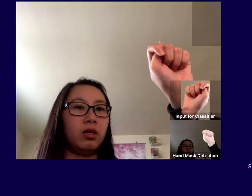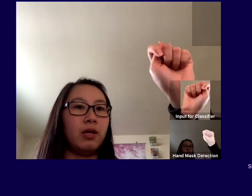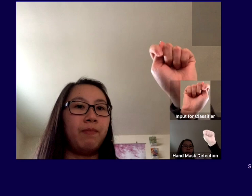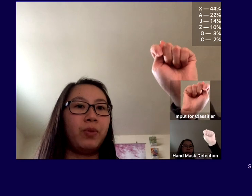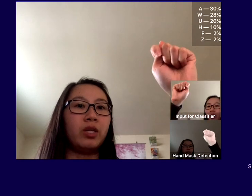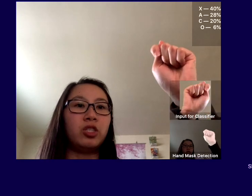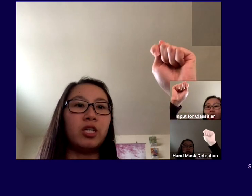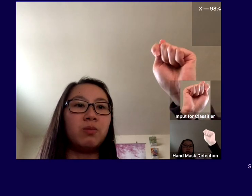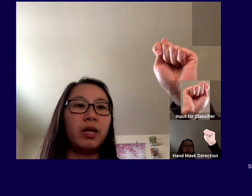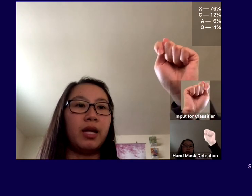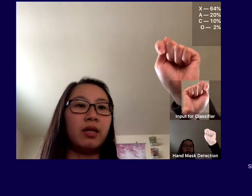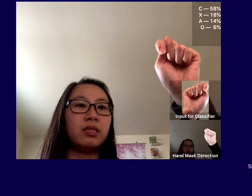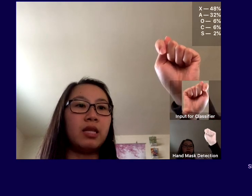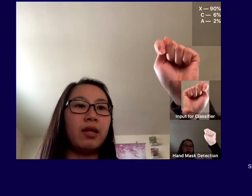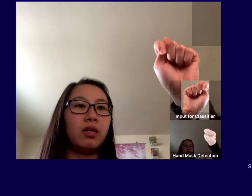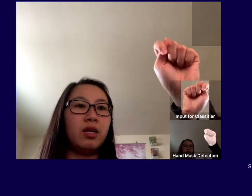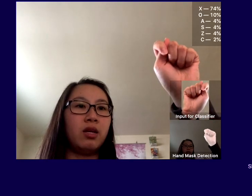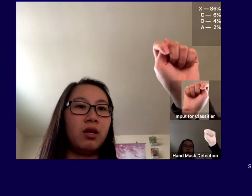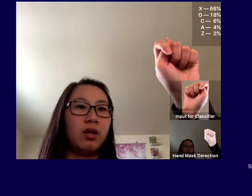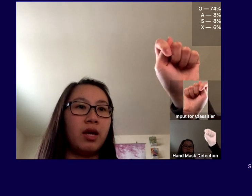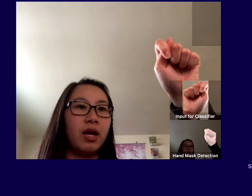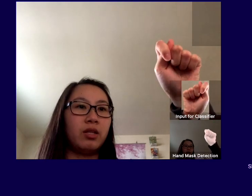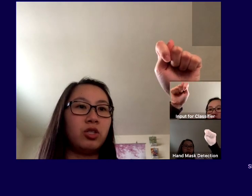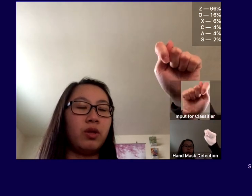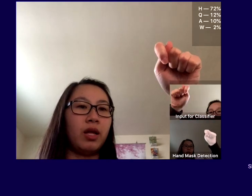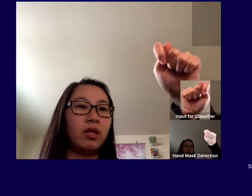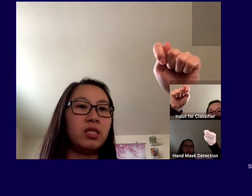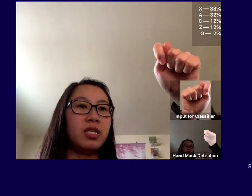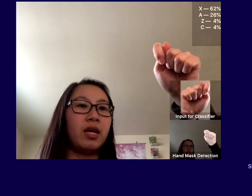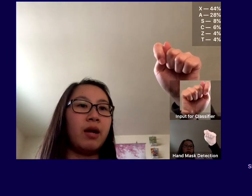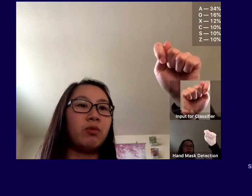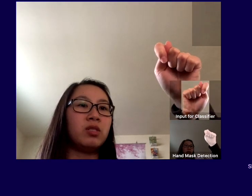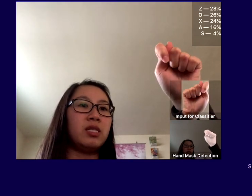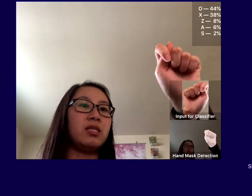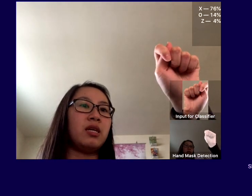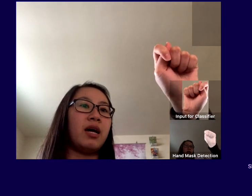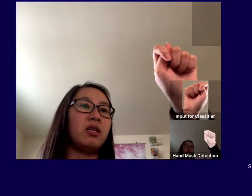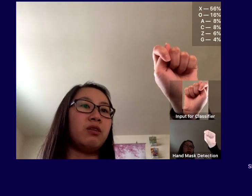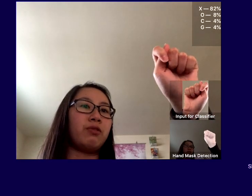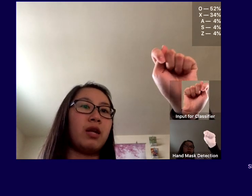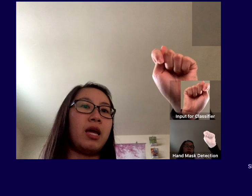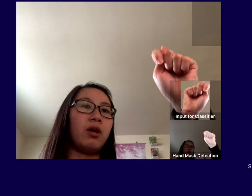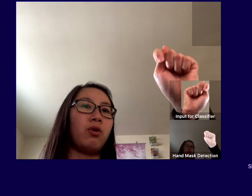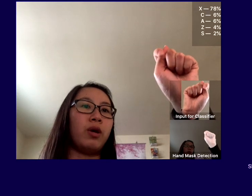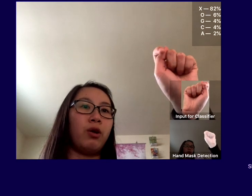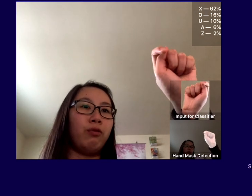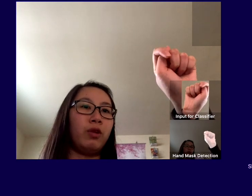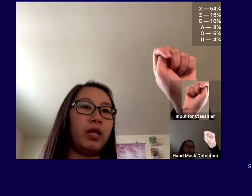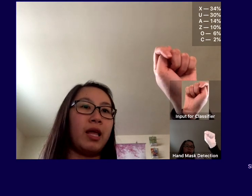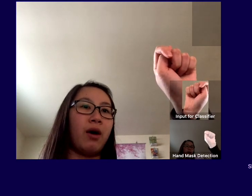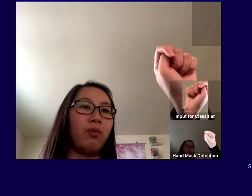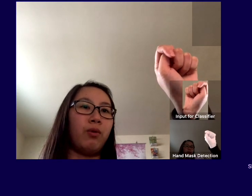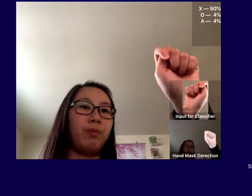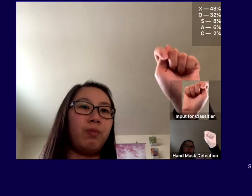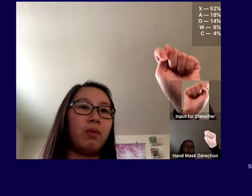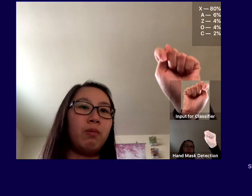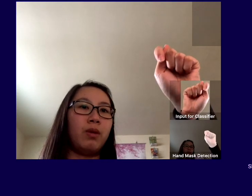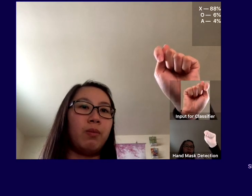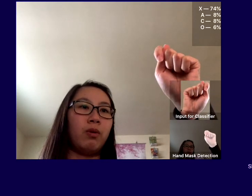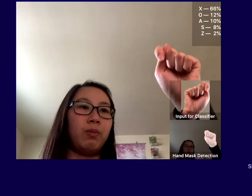adjust my hand slightly so that the camera sees it at a different angle and hopefully that will be able to